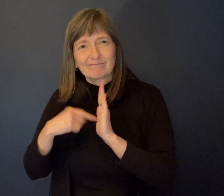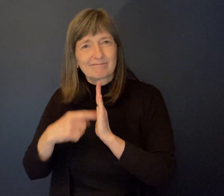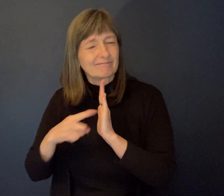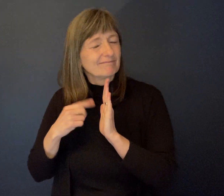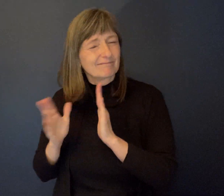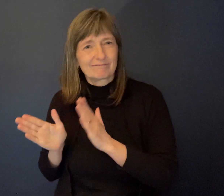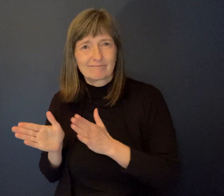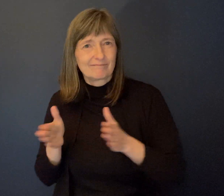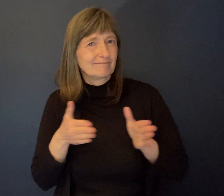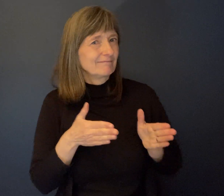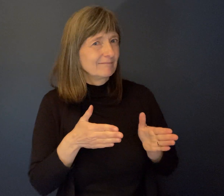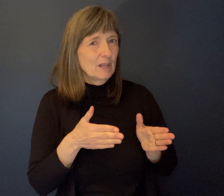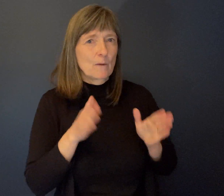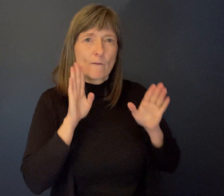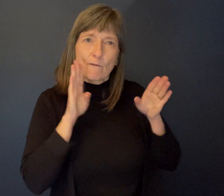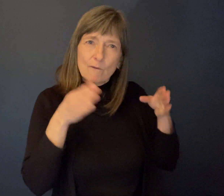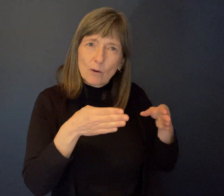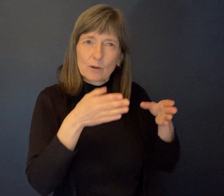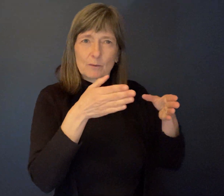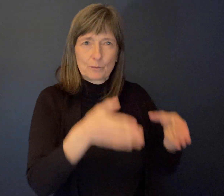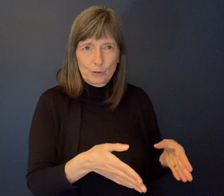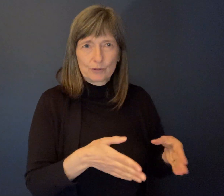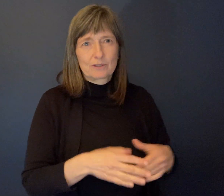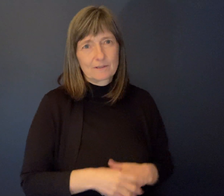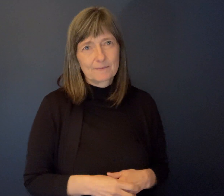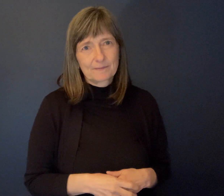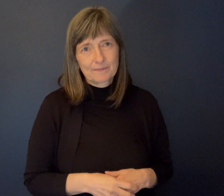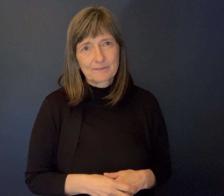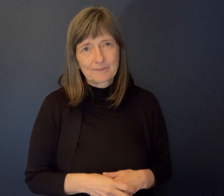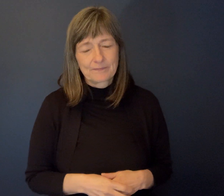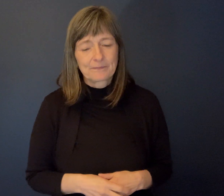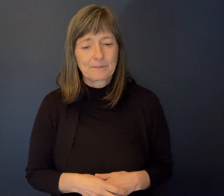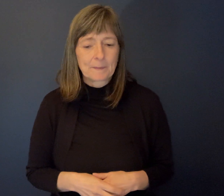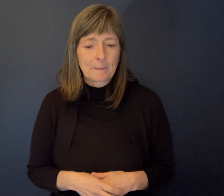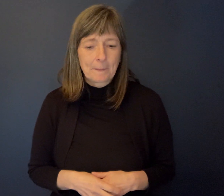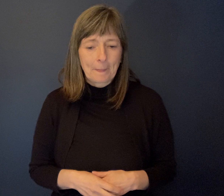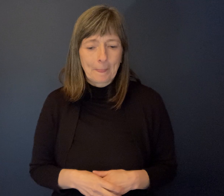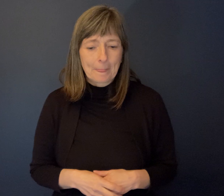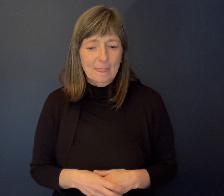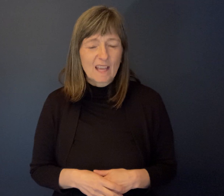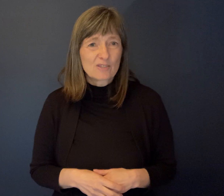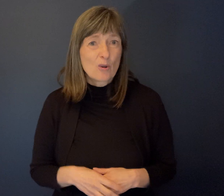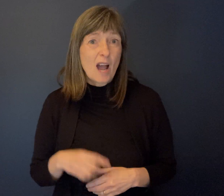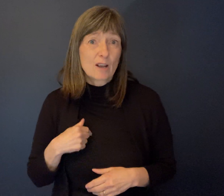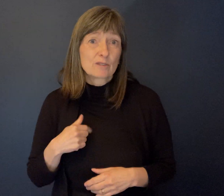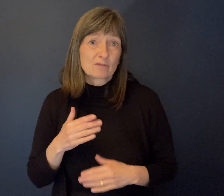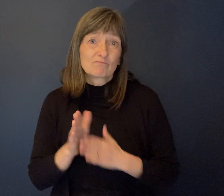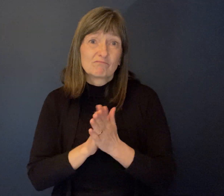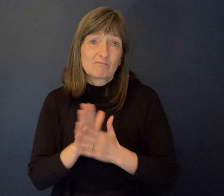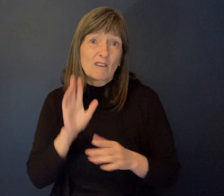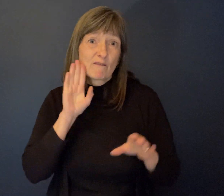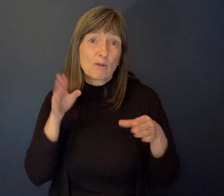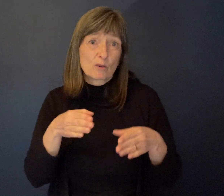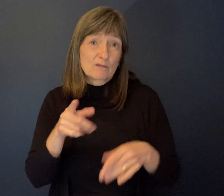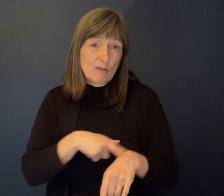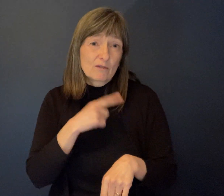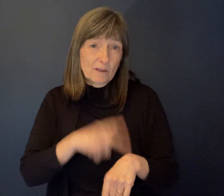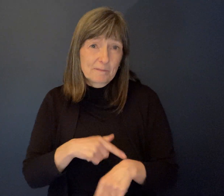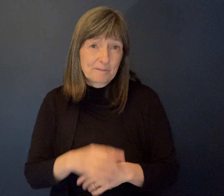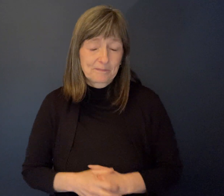more people-focused, uh, description of disability. So that was, I was pretty keen on that one for a long time. And the other issue, I